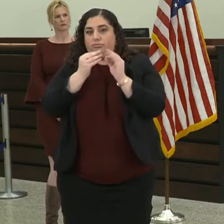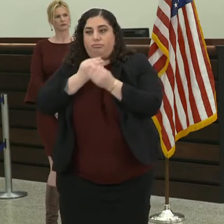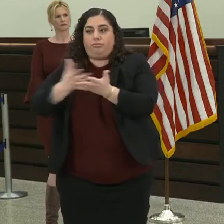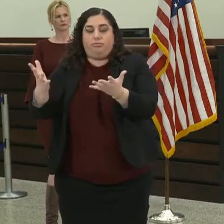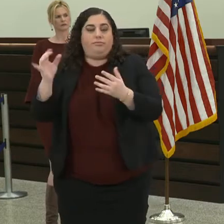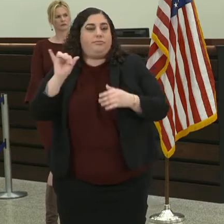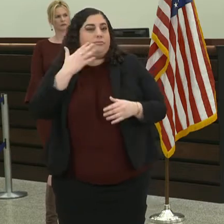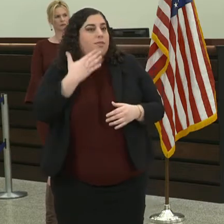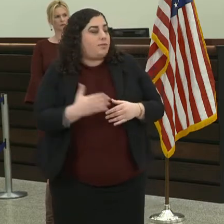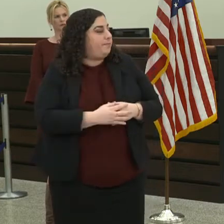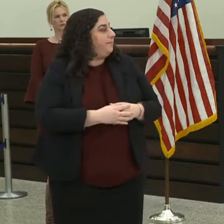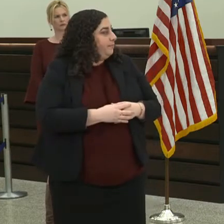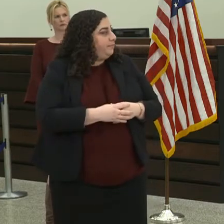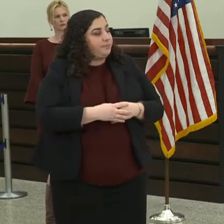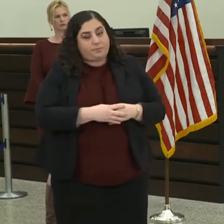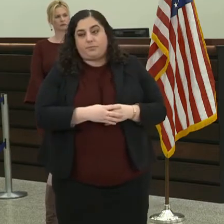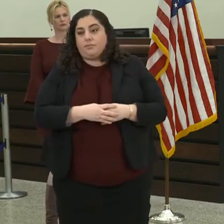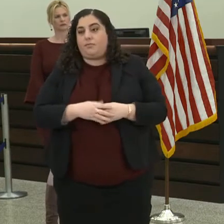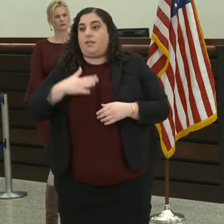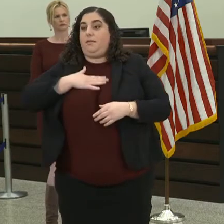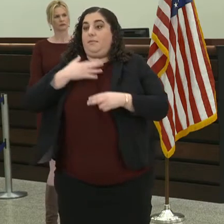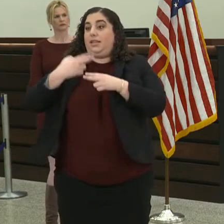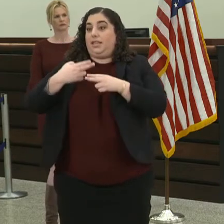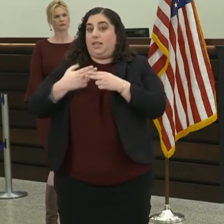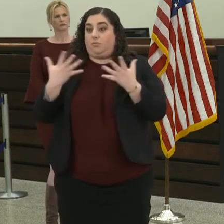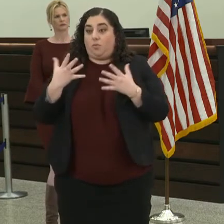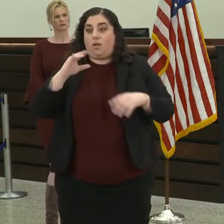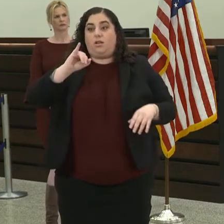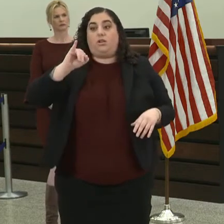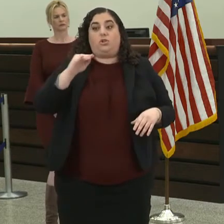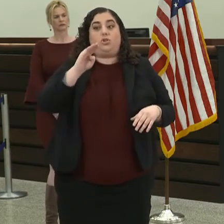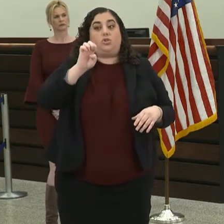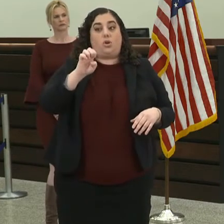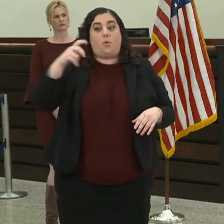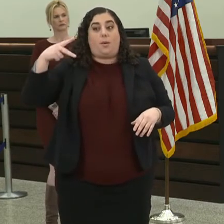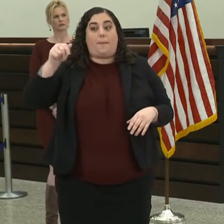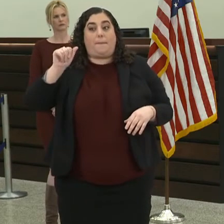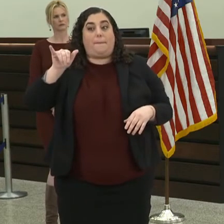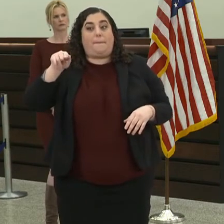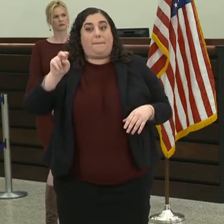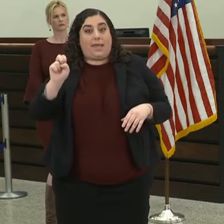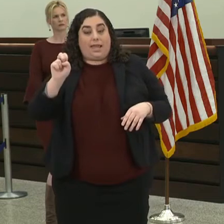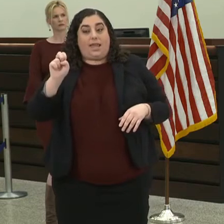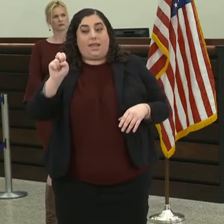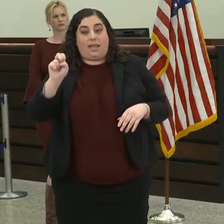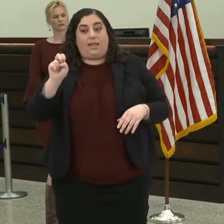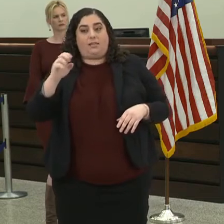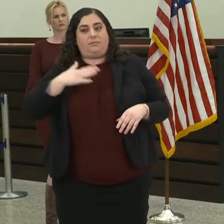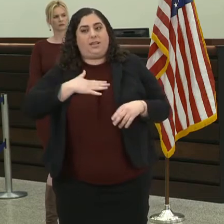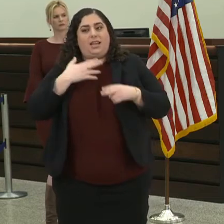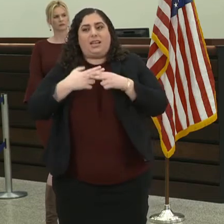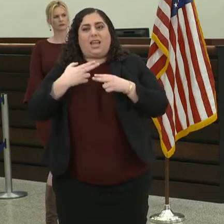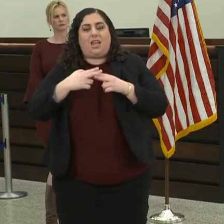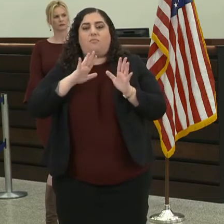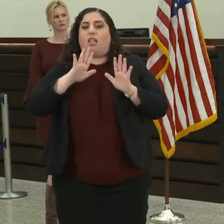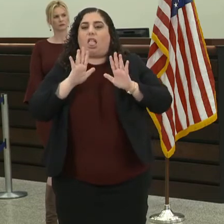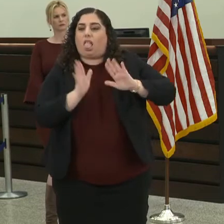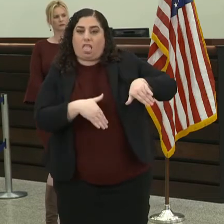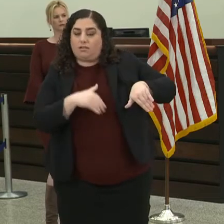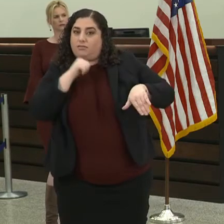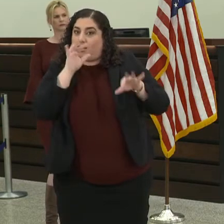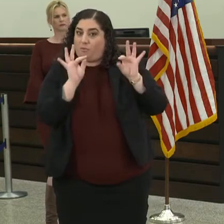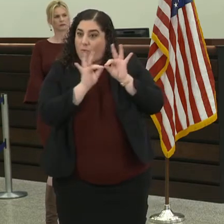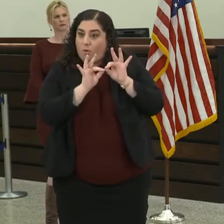you know, my name is Joe Payne, but you can forget my name. I think it's more important that you remember our company. Our company is called